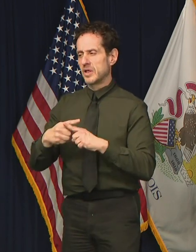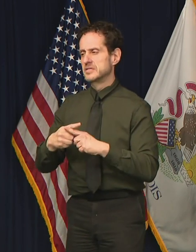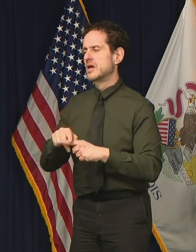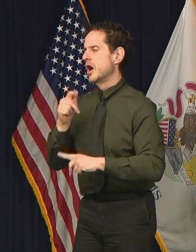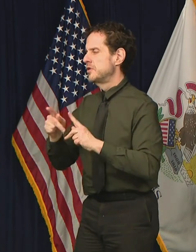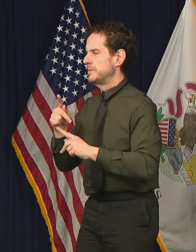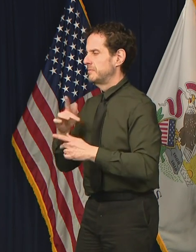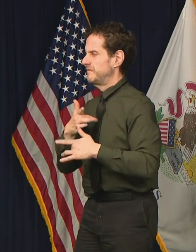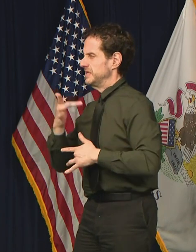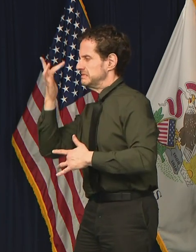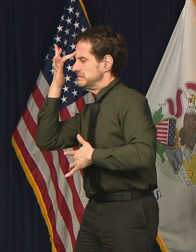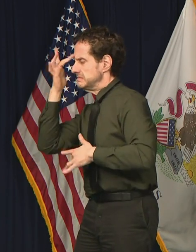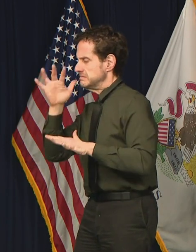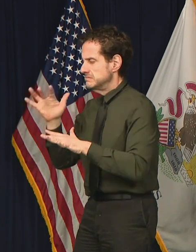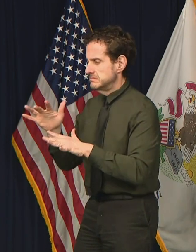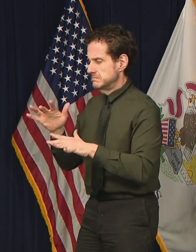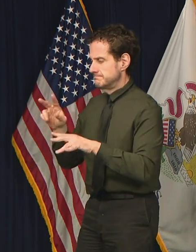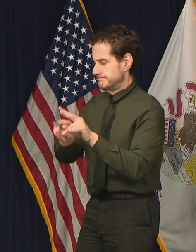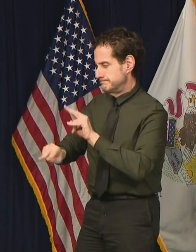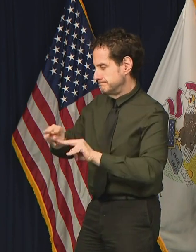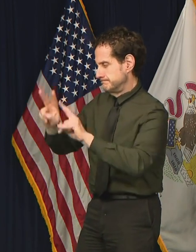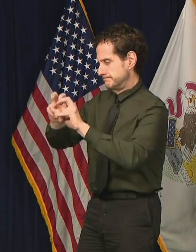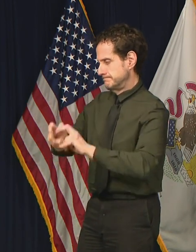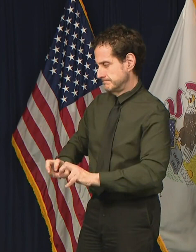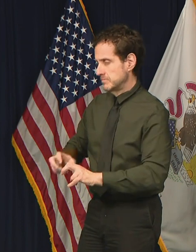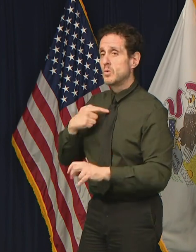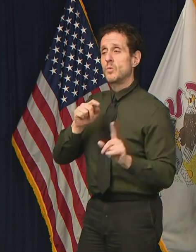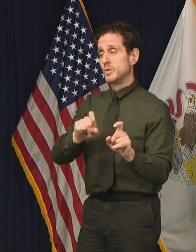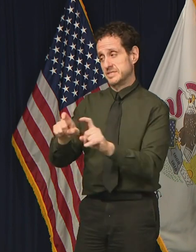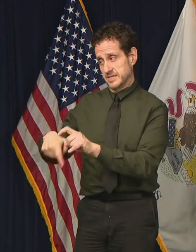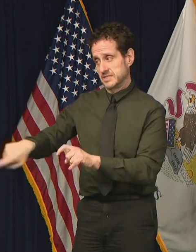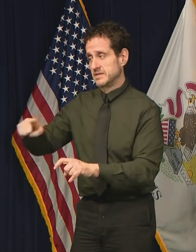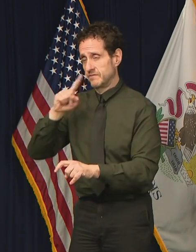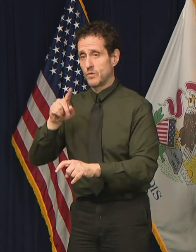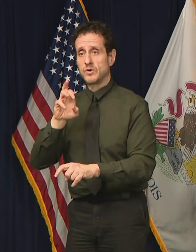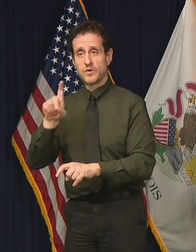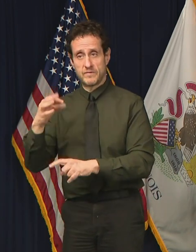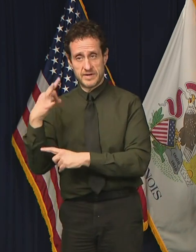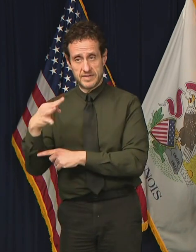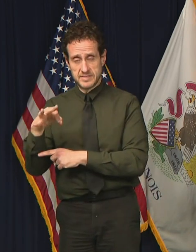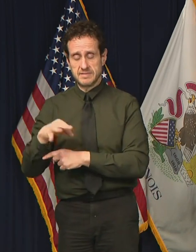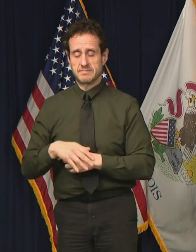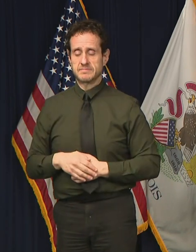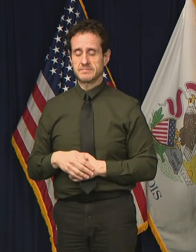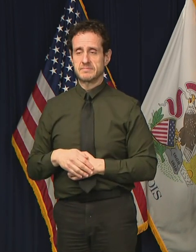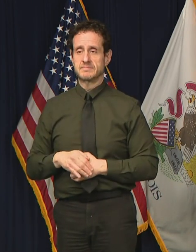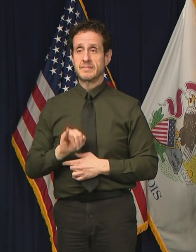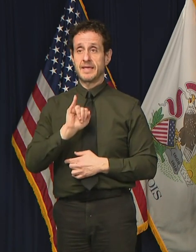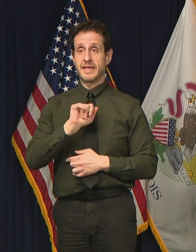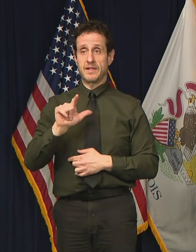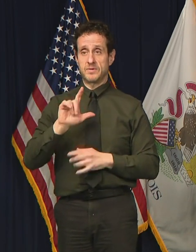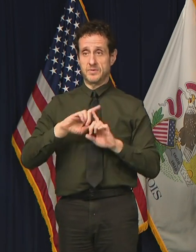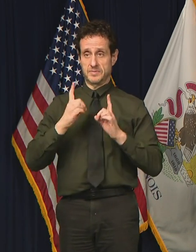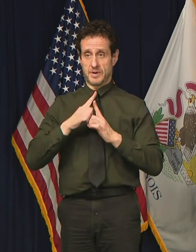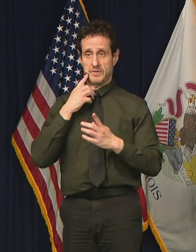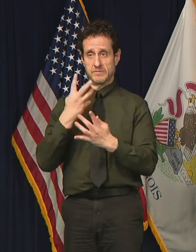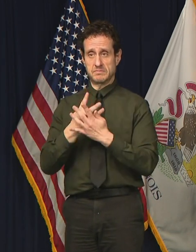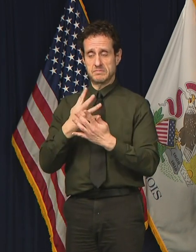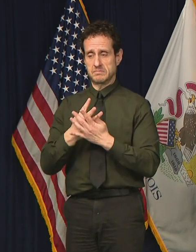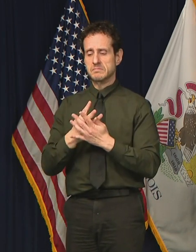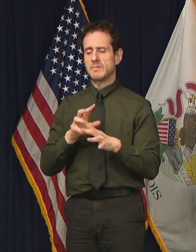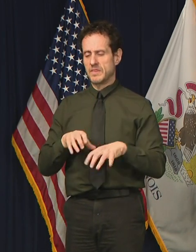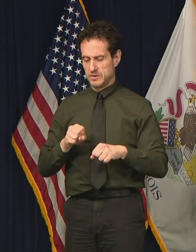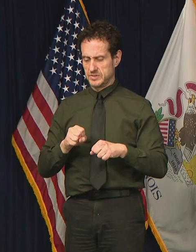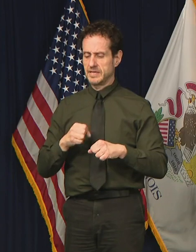Incarcerated individuals who show symptoms are being tested for COVID-19. The Illinois Department of Corrections is taking a number of